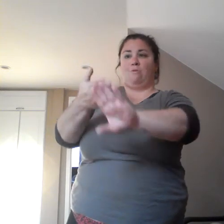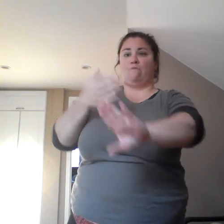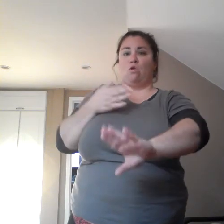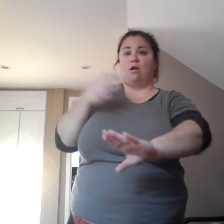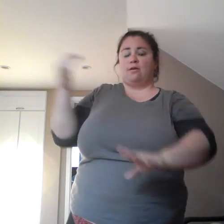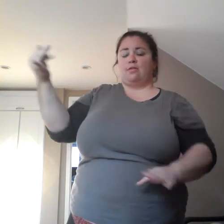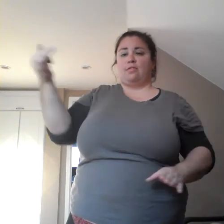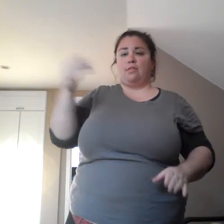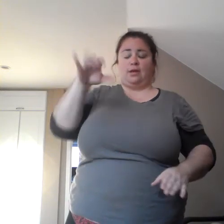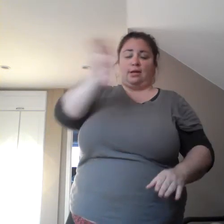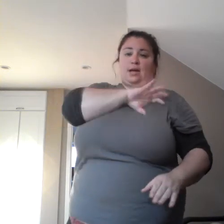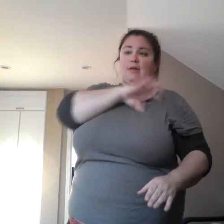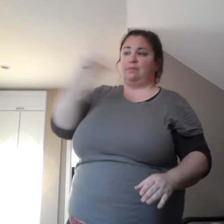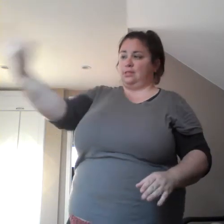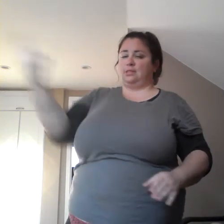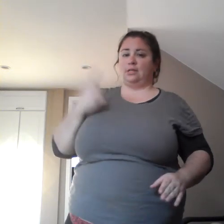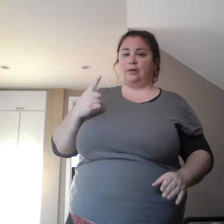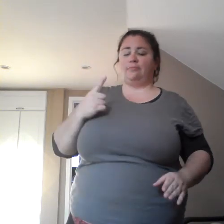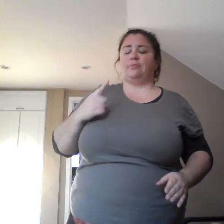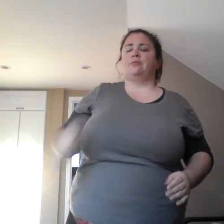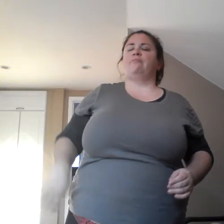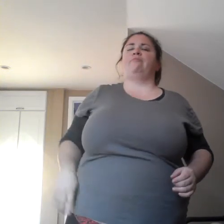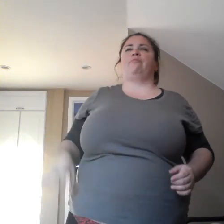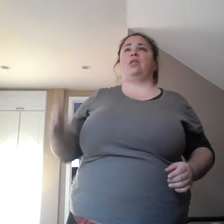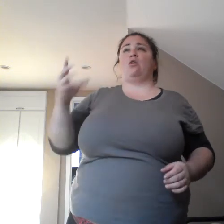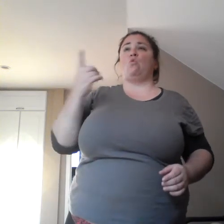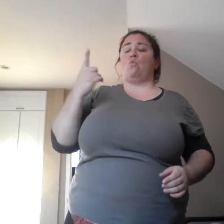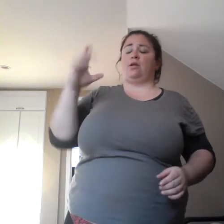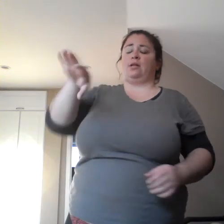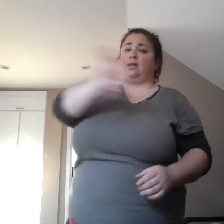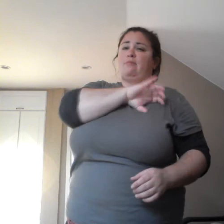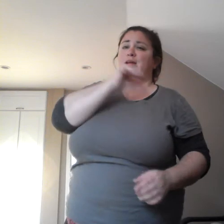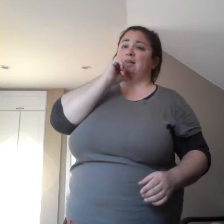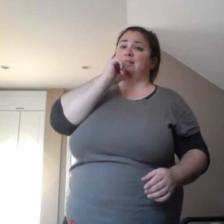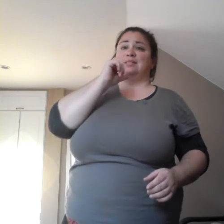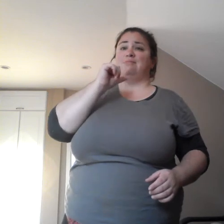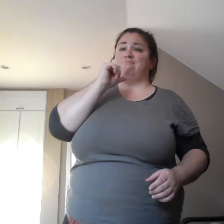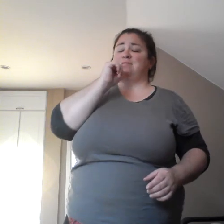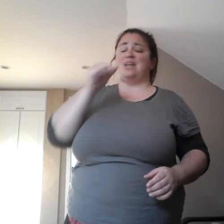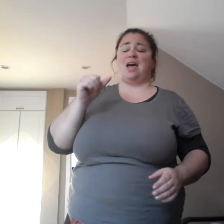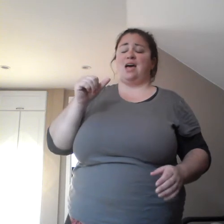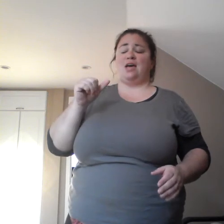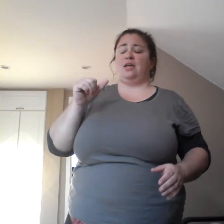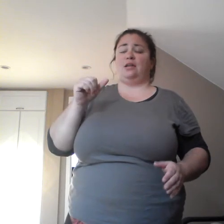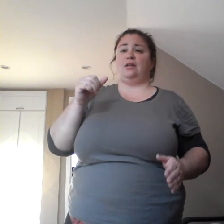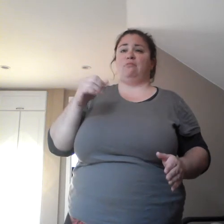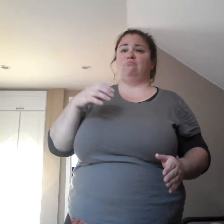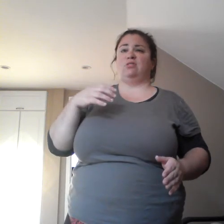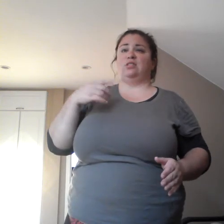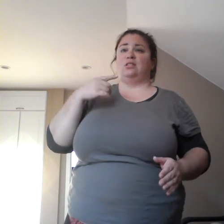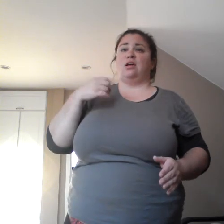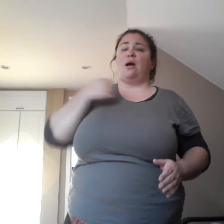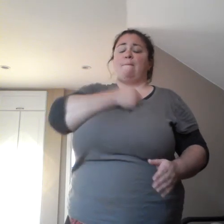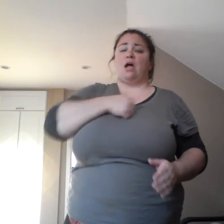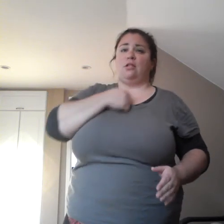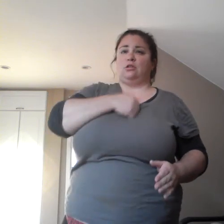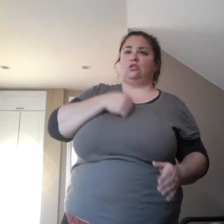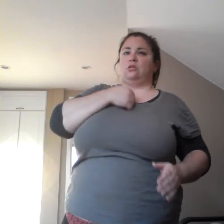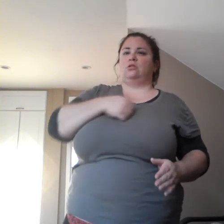just, um, he didn't really apologize. But he was just saying that he didn't, um, have his girlfriend's phone